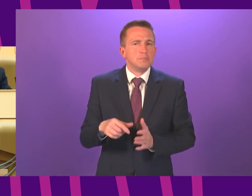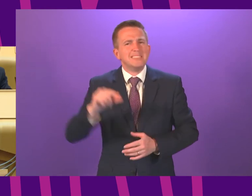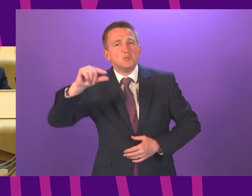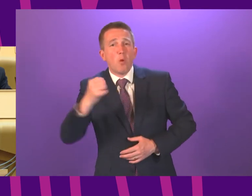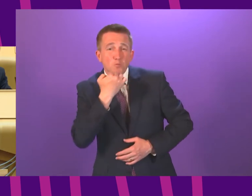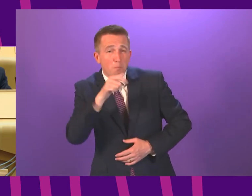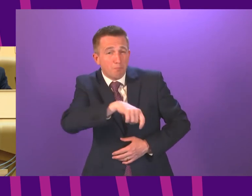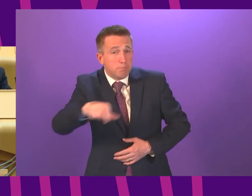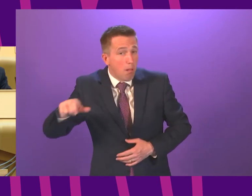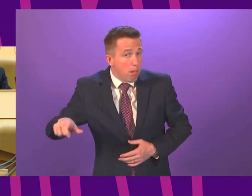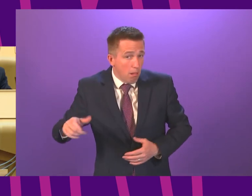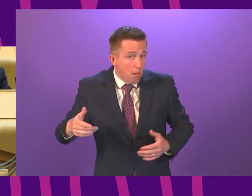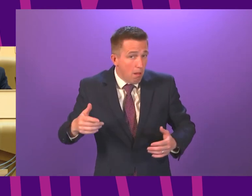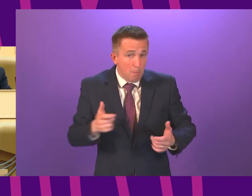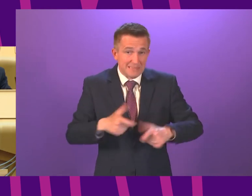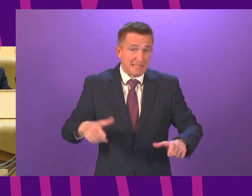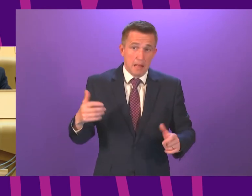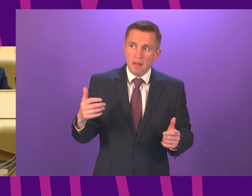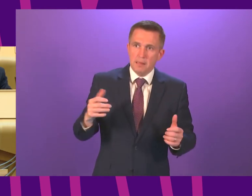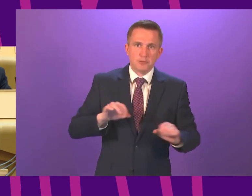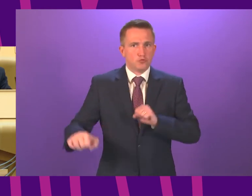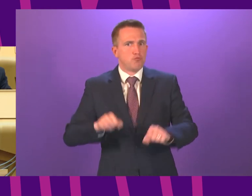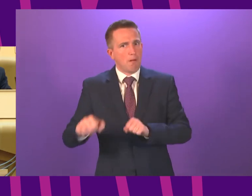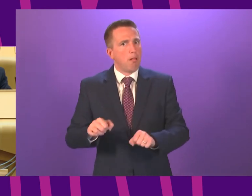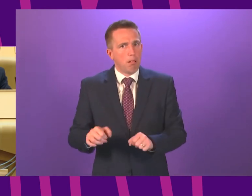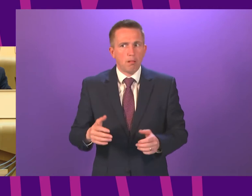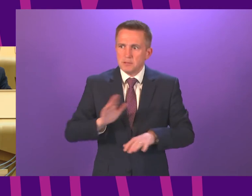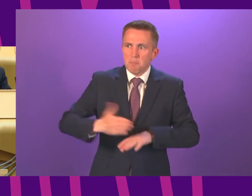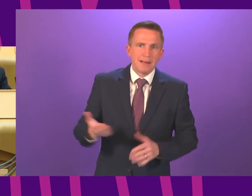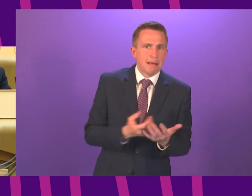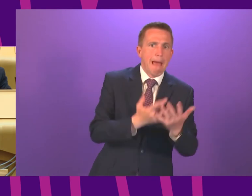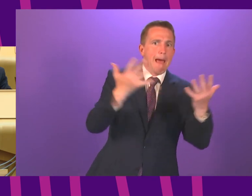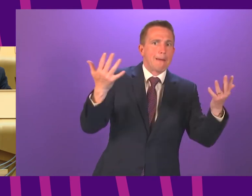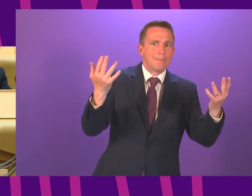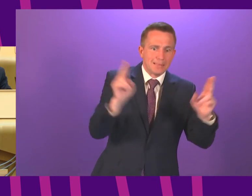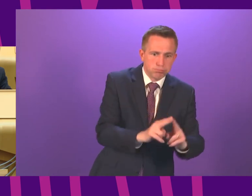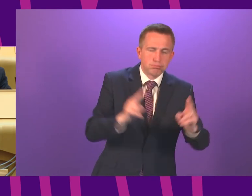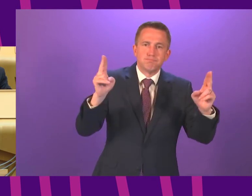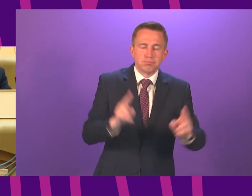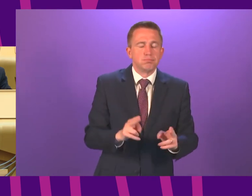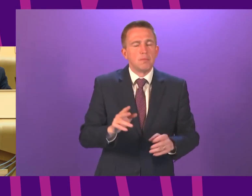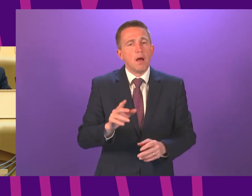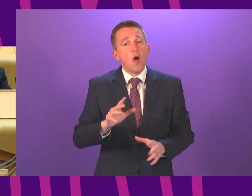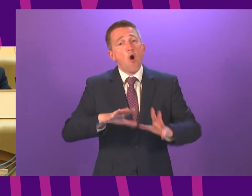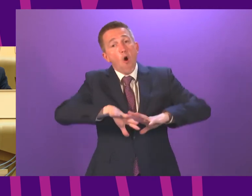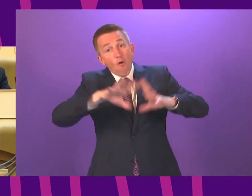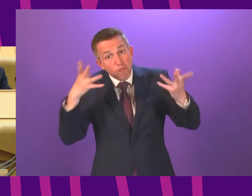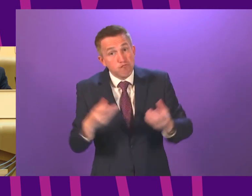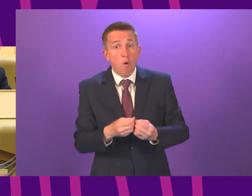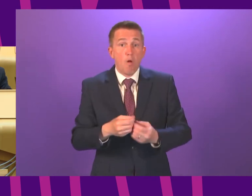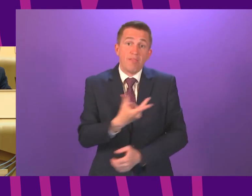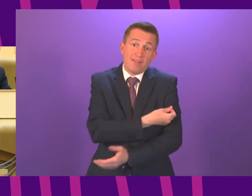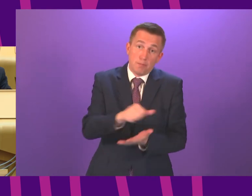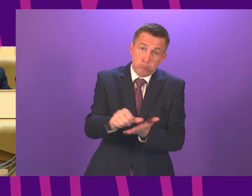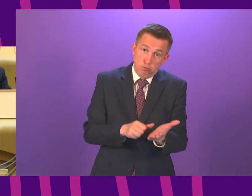you're in that position that doesn't matter to you to hear me say it is a minority the overall programme is working incredibly well and